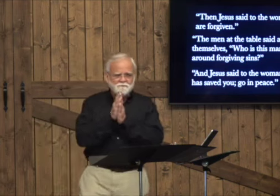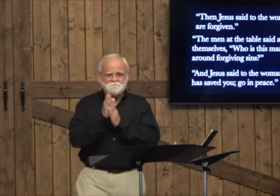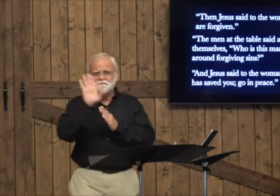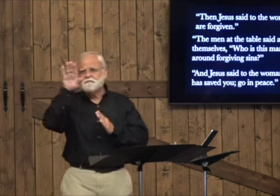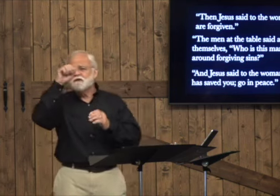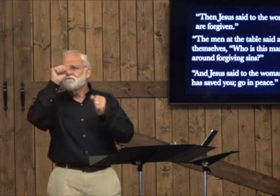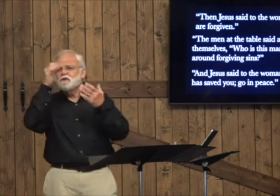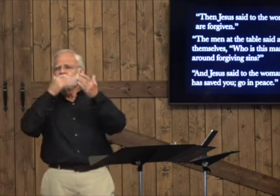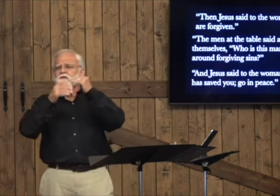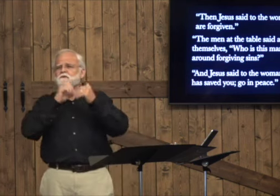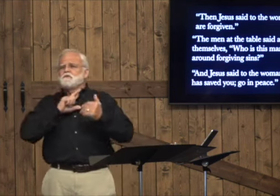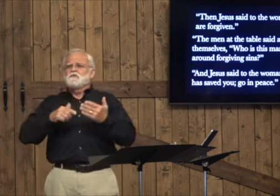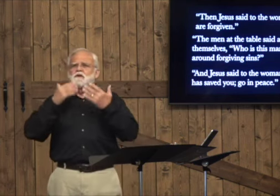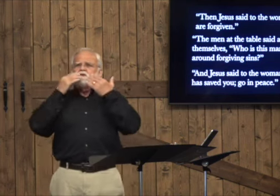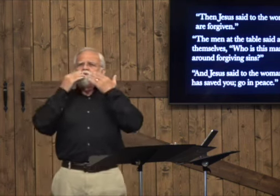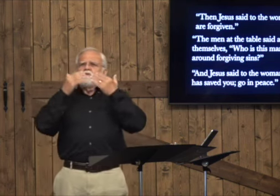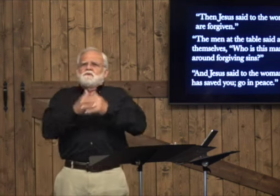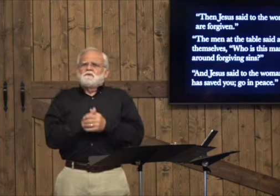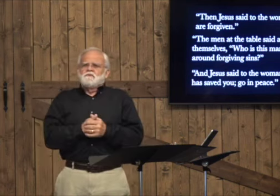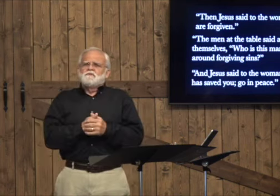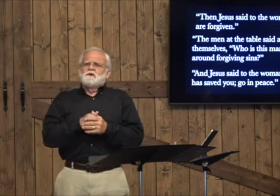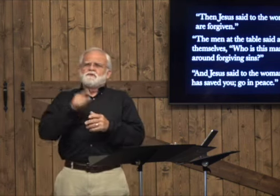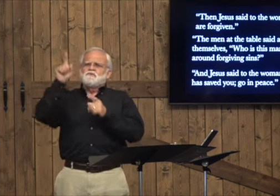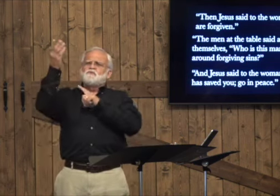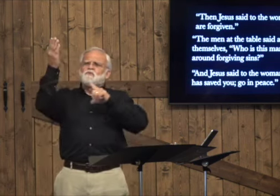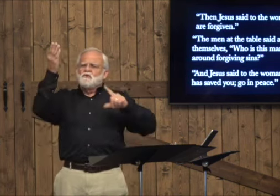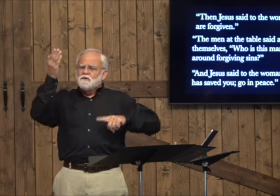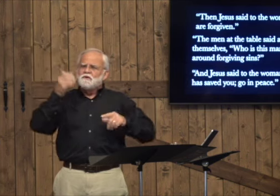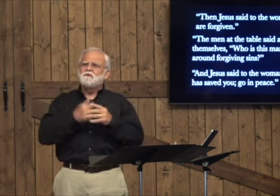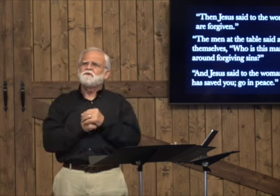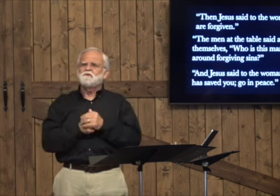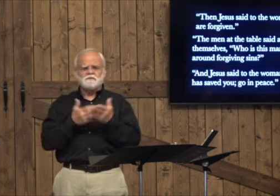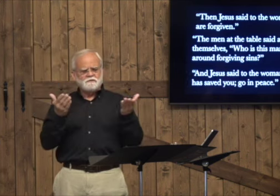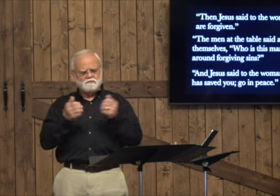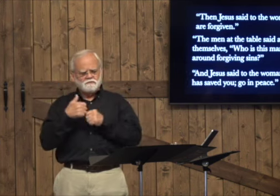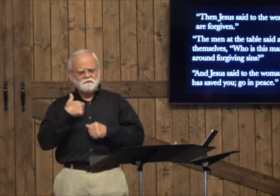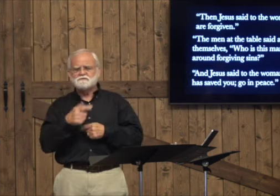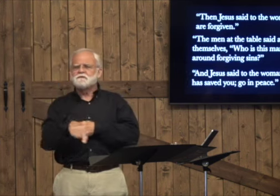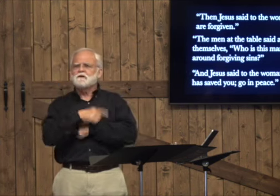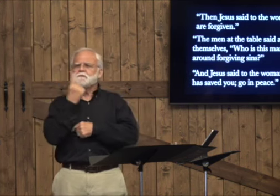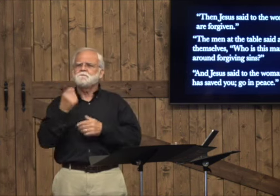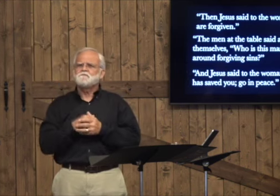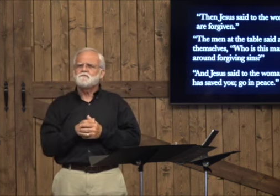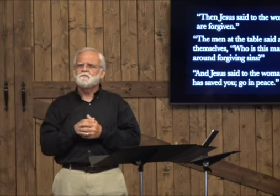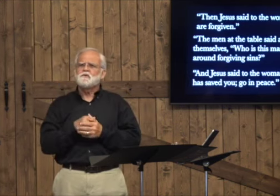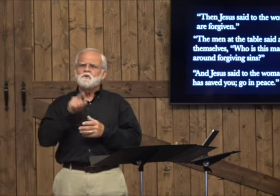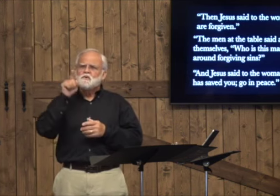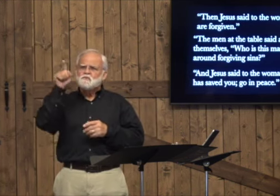Let us pray. Our Heavenly Father, we thank you. You are Lord. You are here with us today.